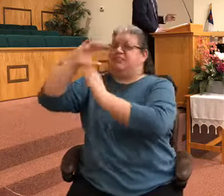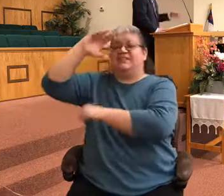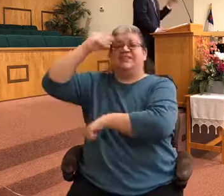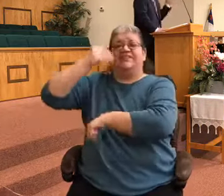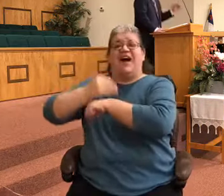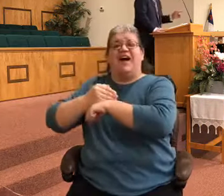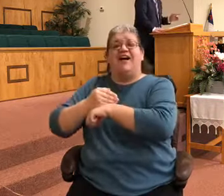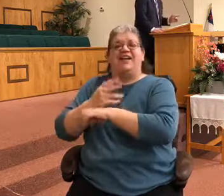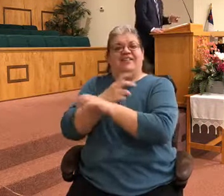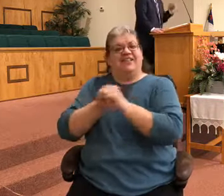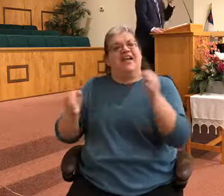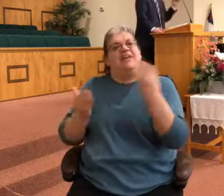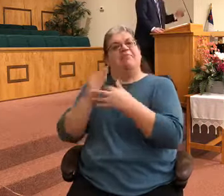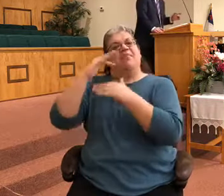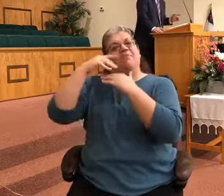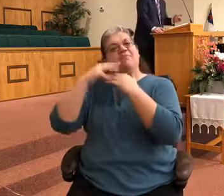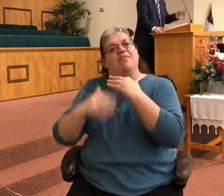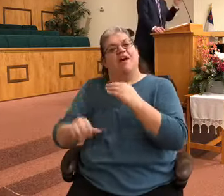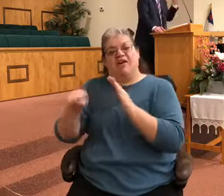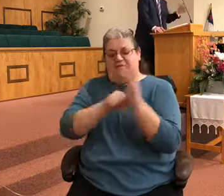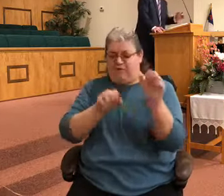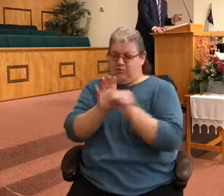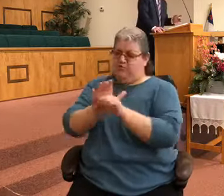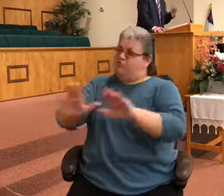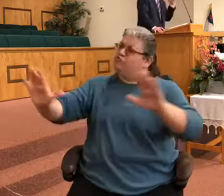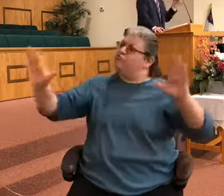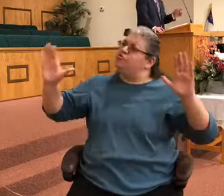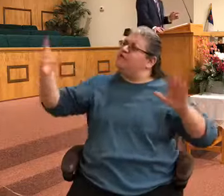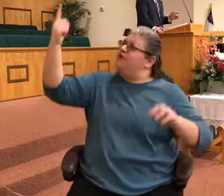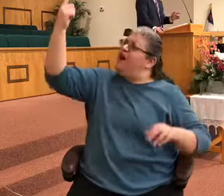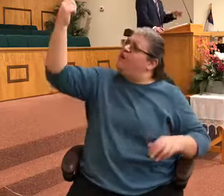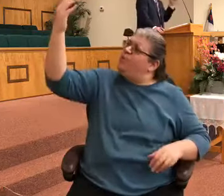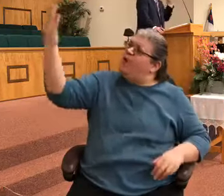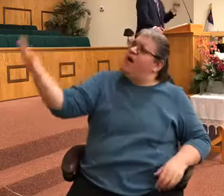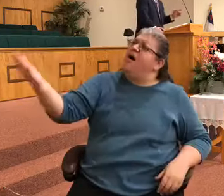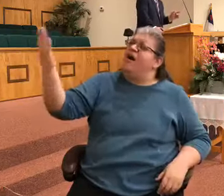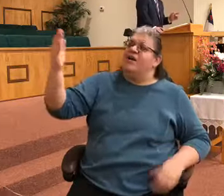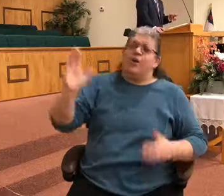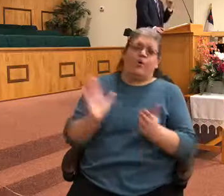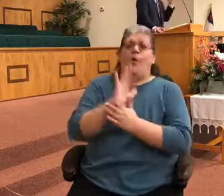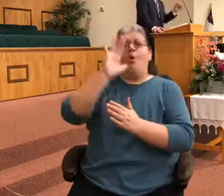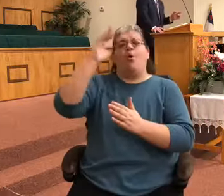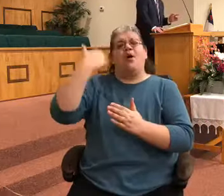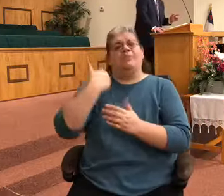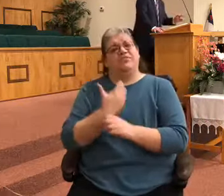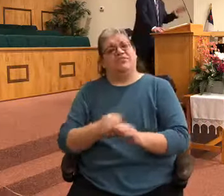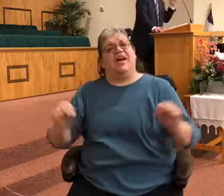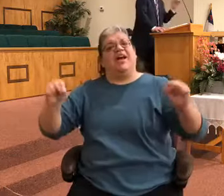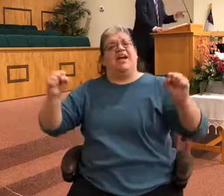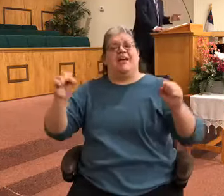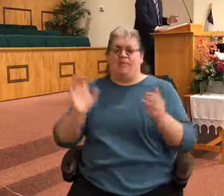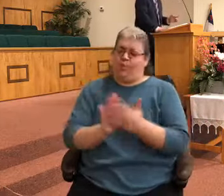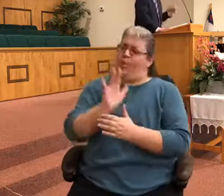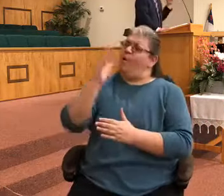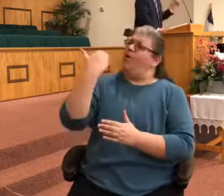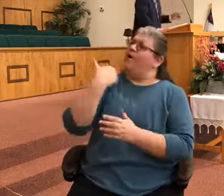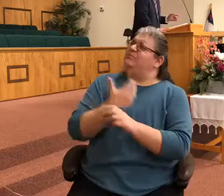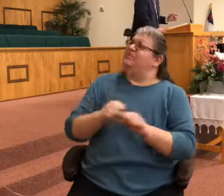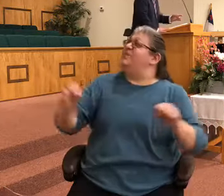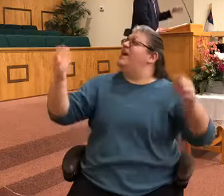blood of the crucify one glory I'm saved glory I'm saved my sin and I'm